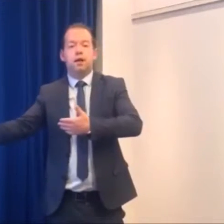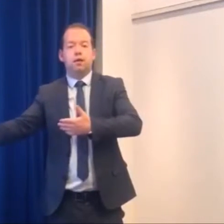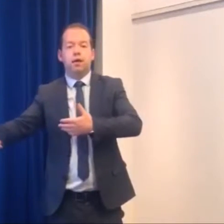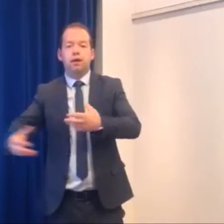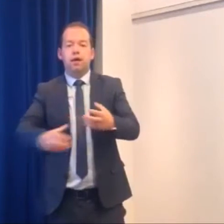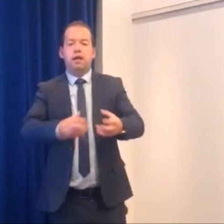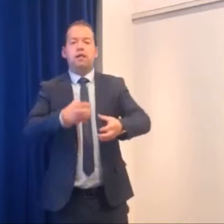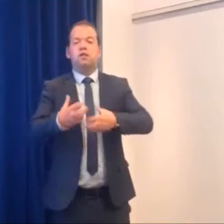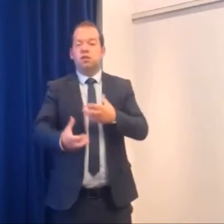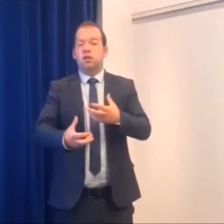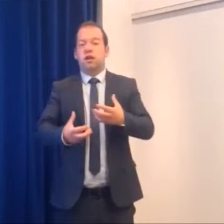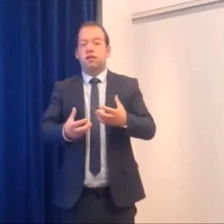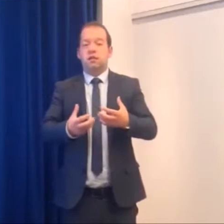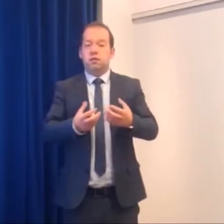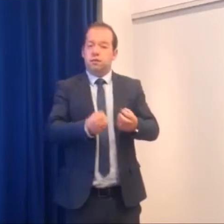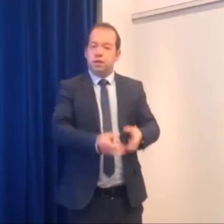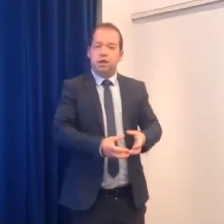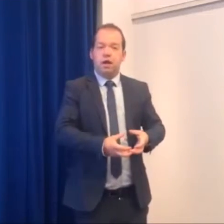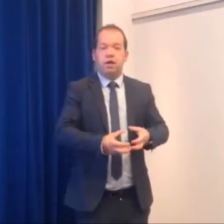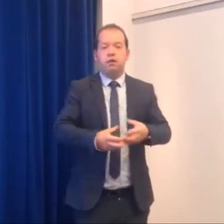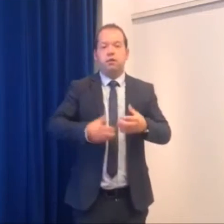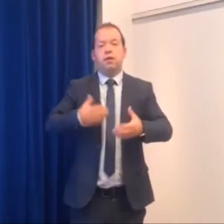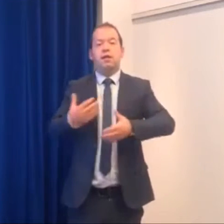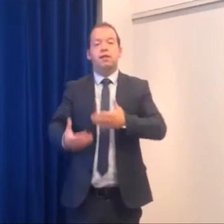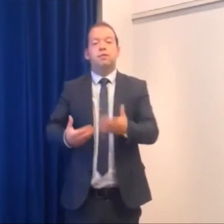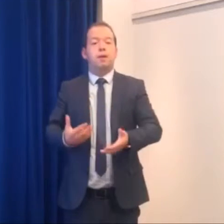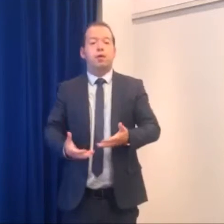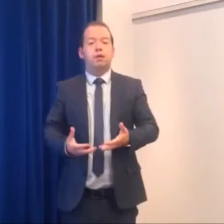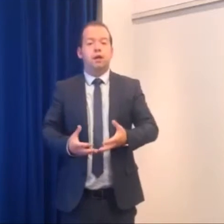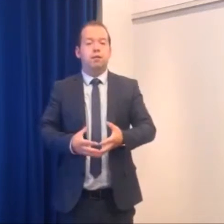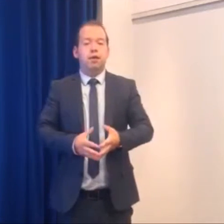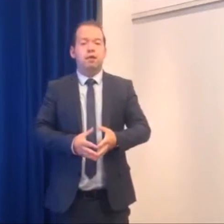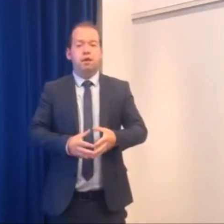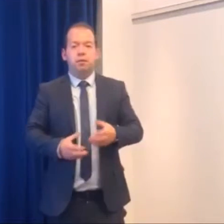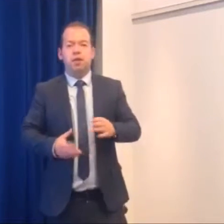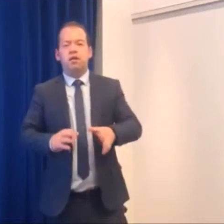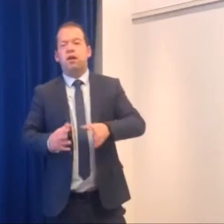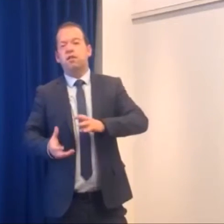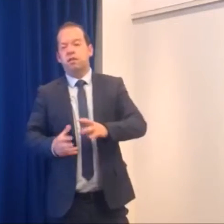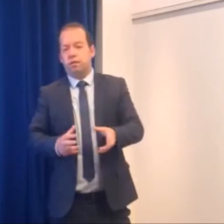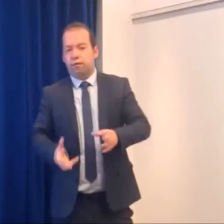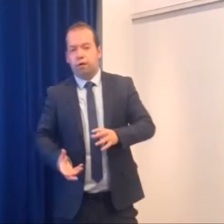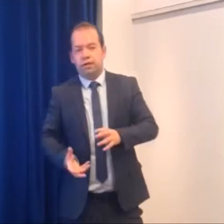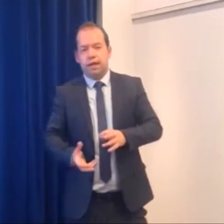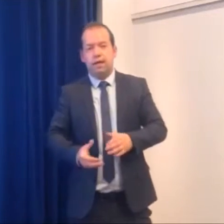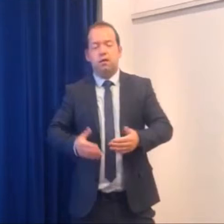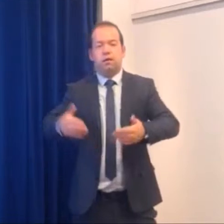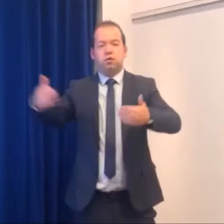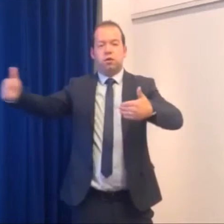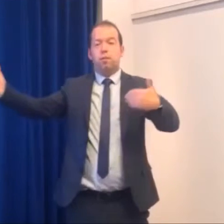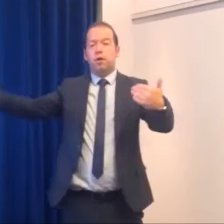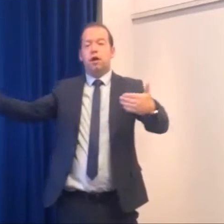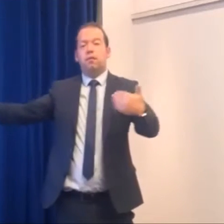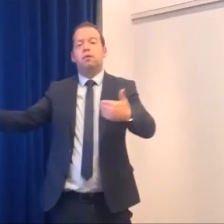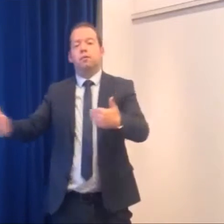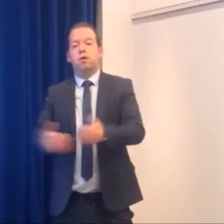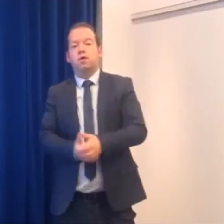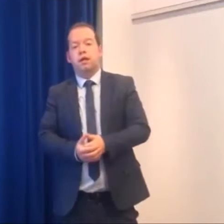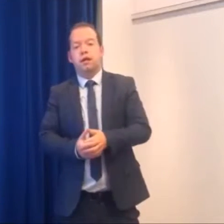that quick and then there's other guys you know it's a bit shyer you know you need to spend more time with but generally on the fourth day you know I'm just going to pony have him the whole day